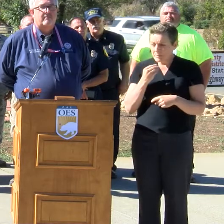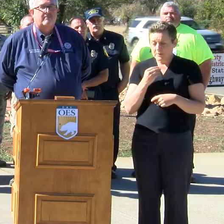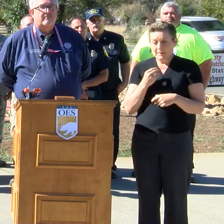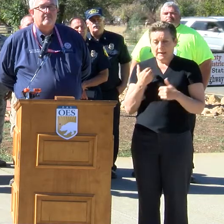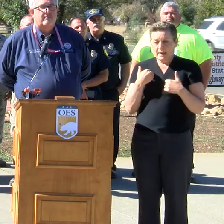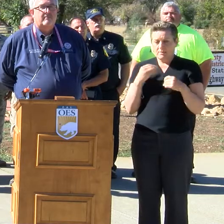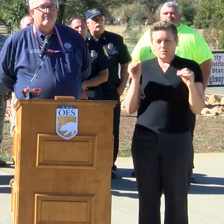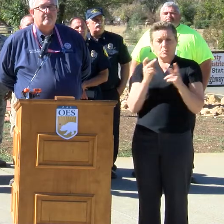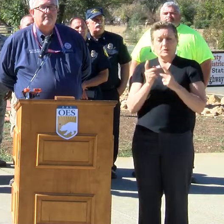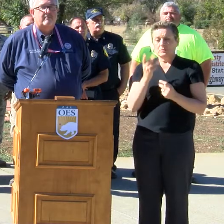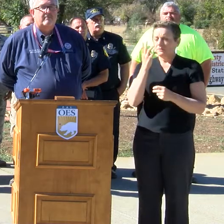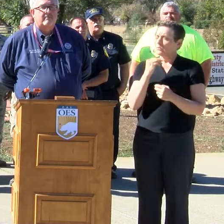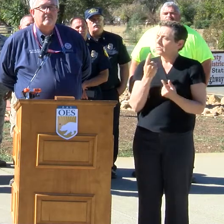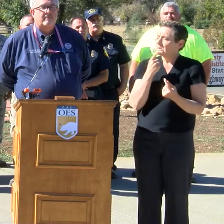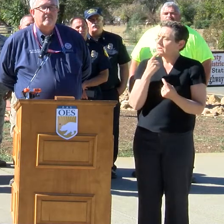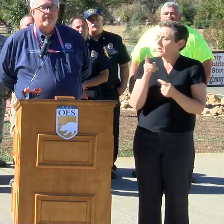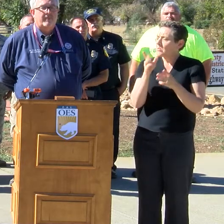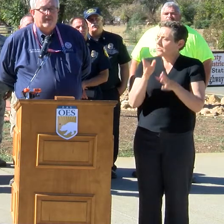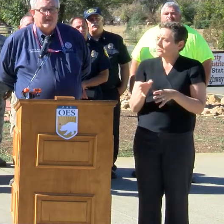What can you say for these children?